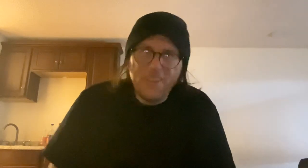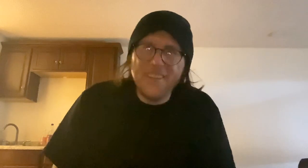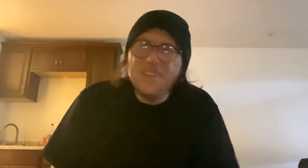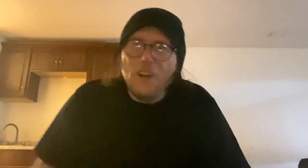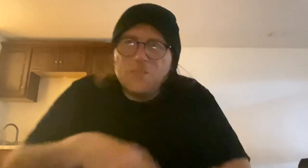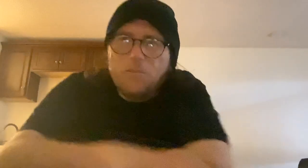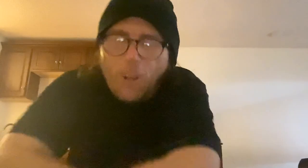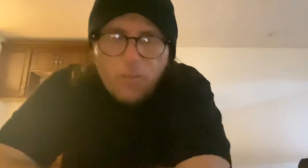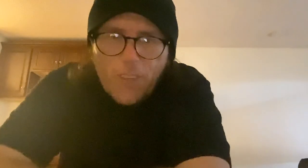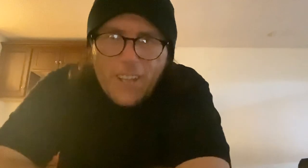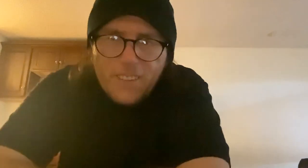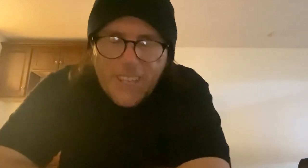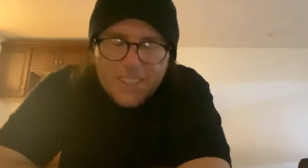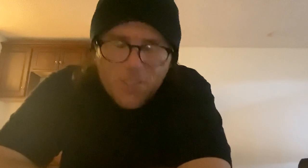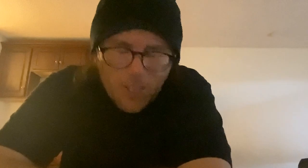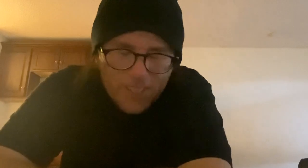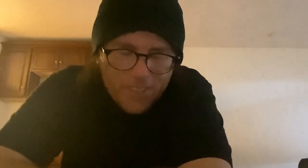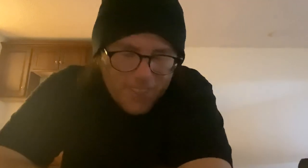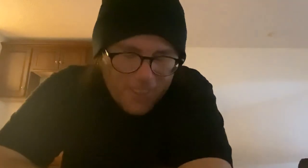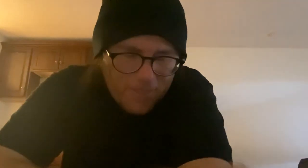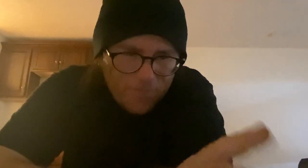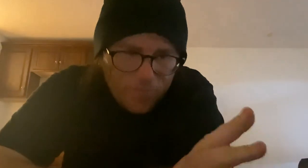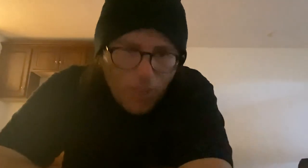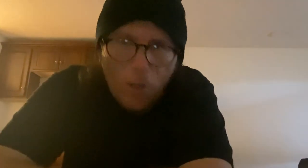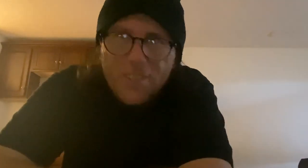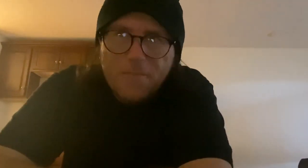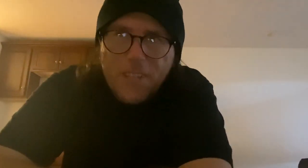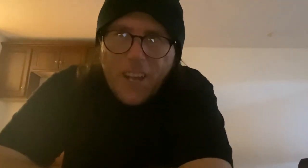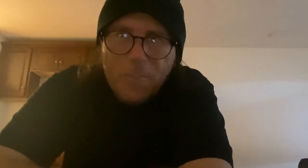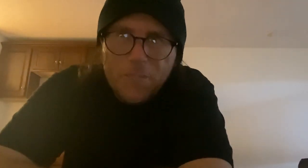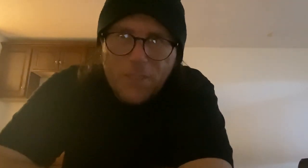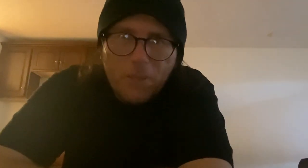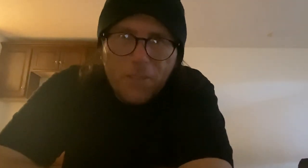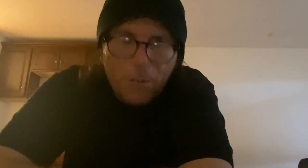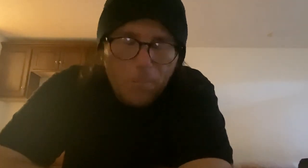No, don't fall for that. That is just a waste of time dealing with people.